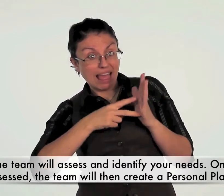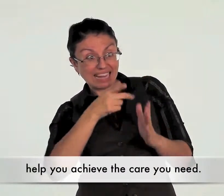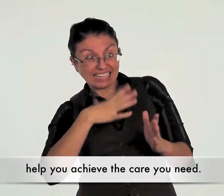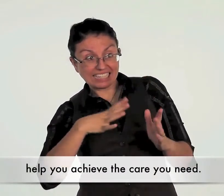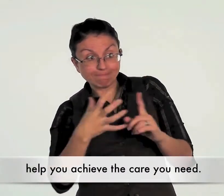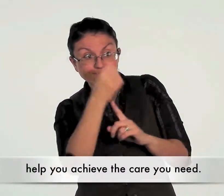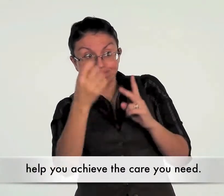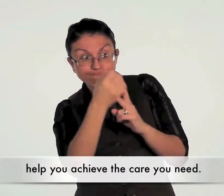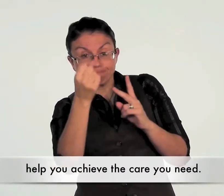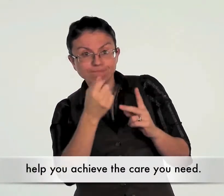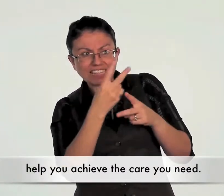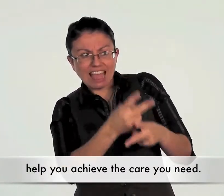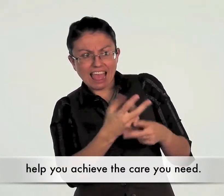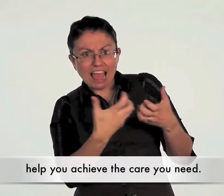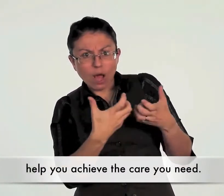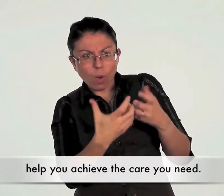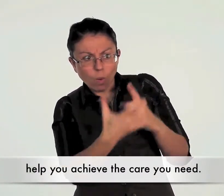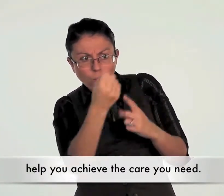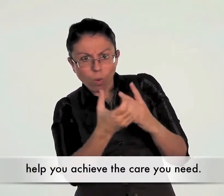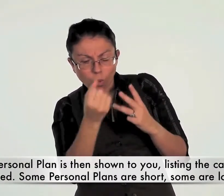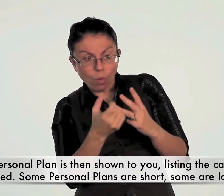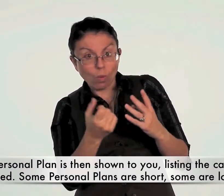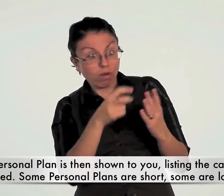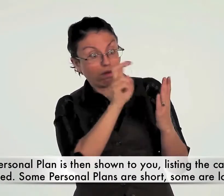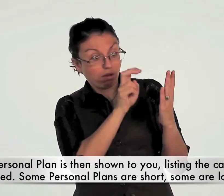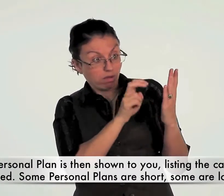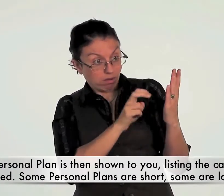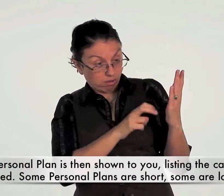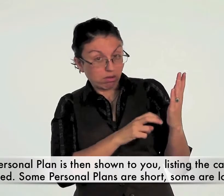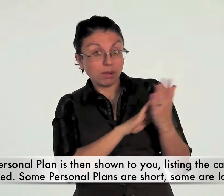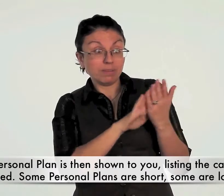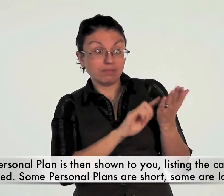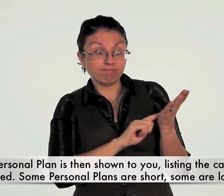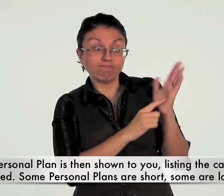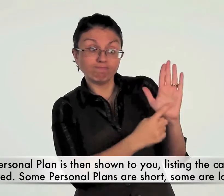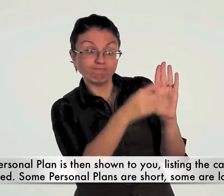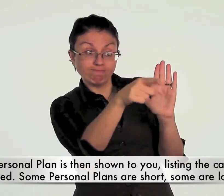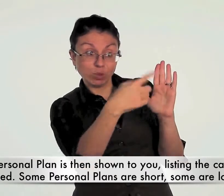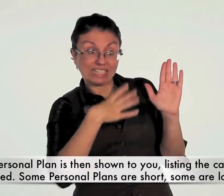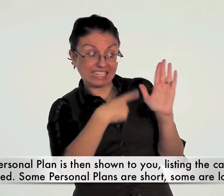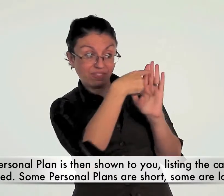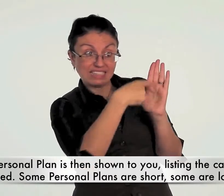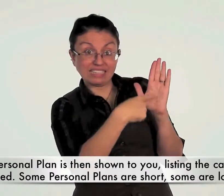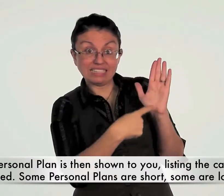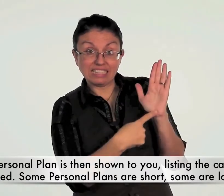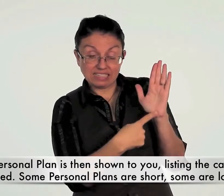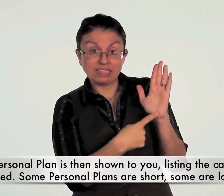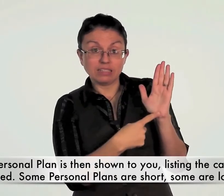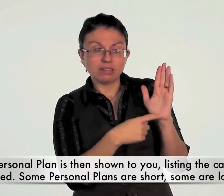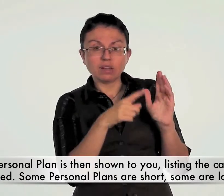personal to help you achieve the care you need. The personal plan is then shown to you, listing the care you need.